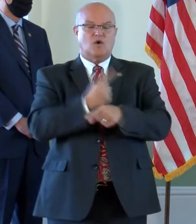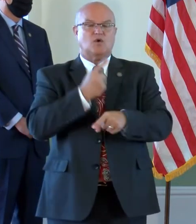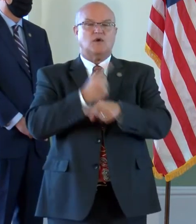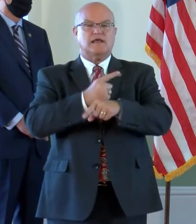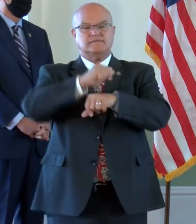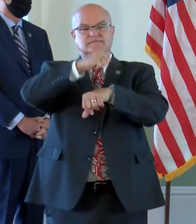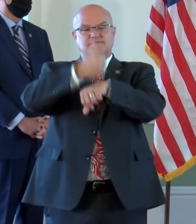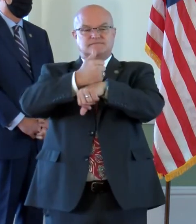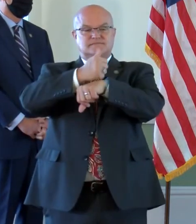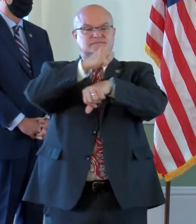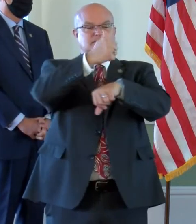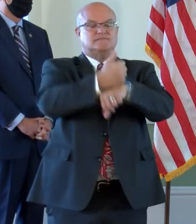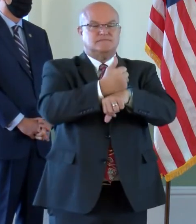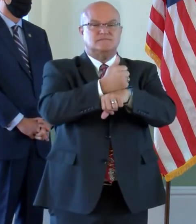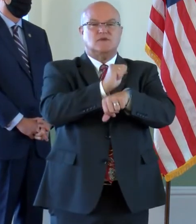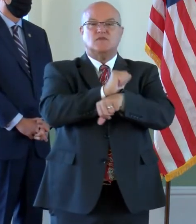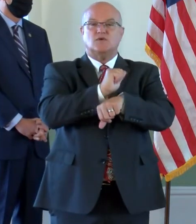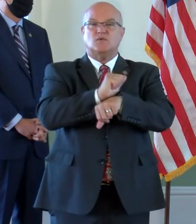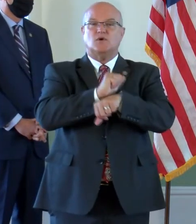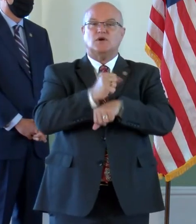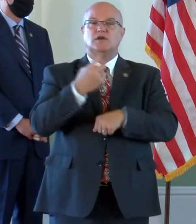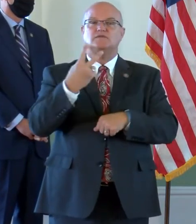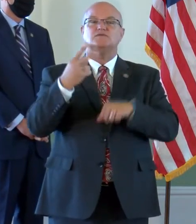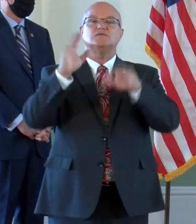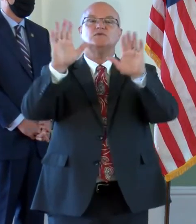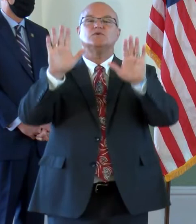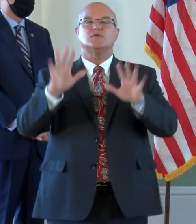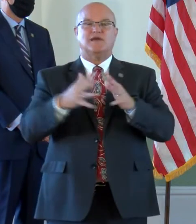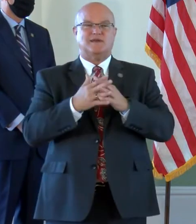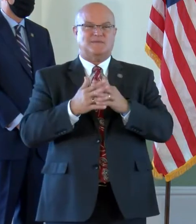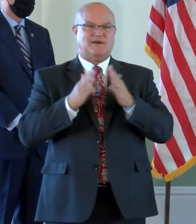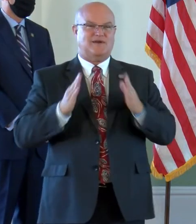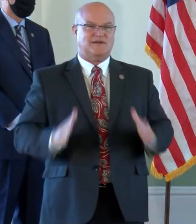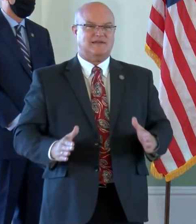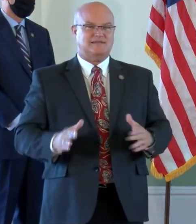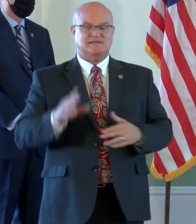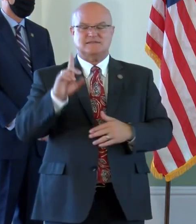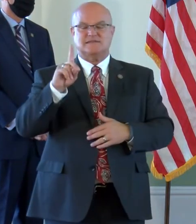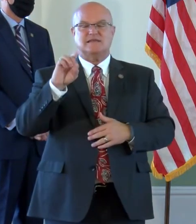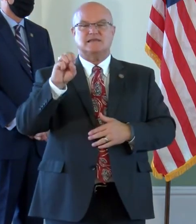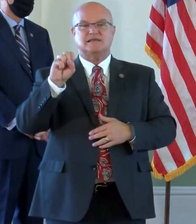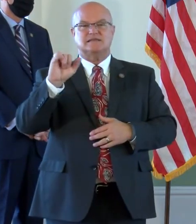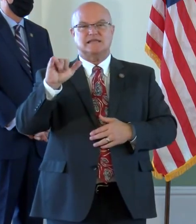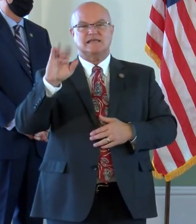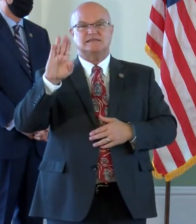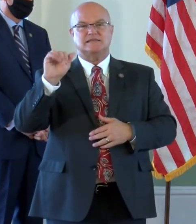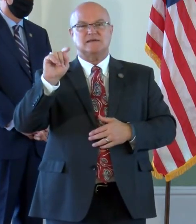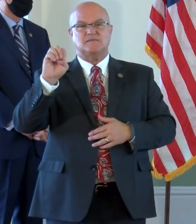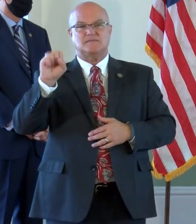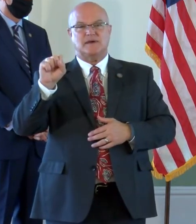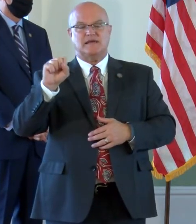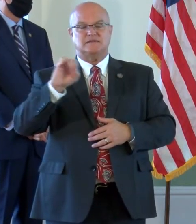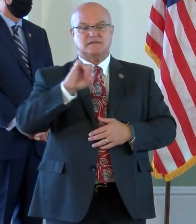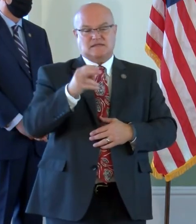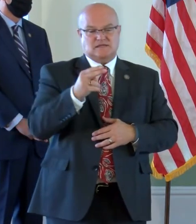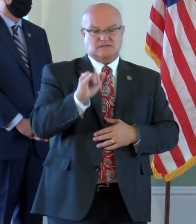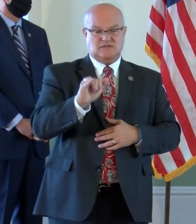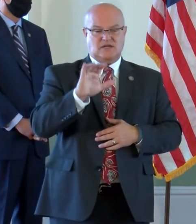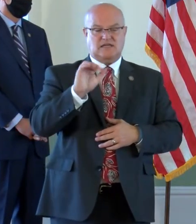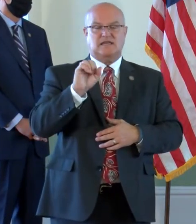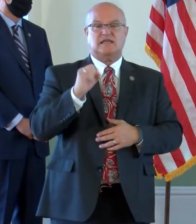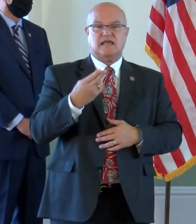enshrine the work of two great Americans. Daisy Lee Gadsden Bates and Johnny R. Cash